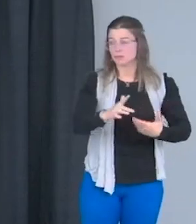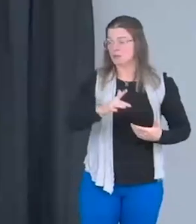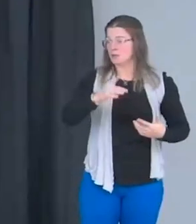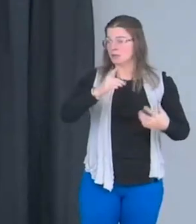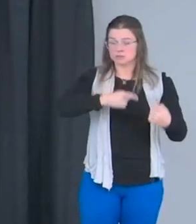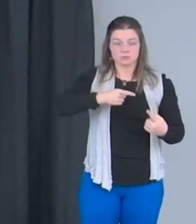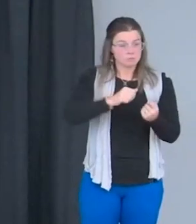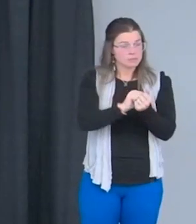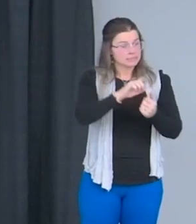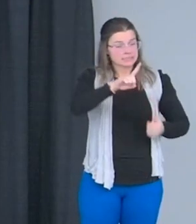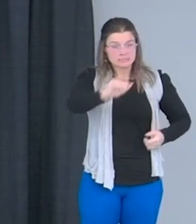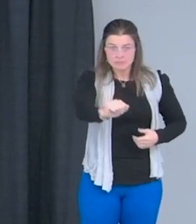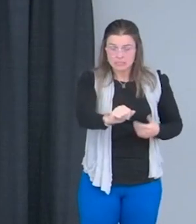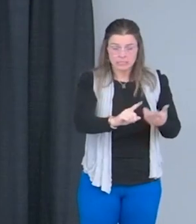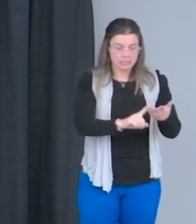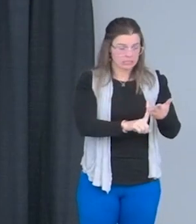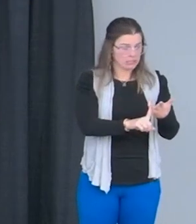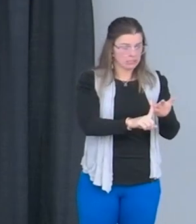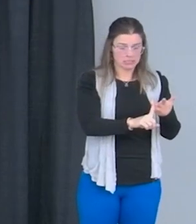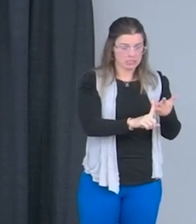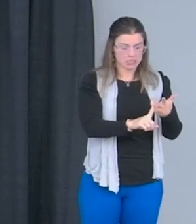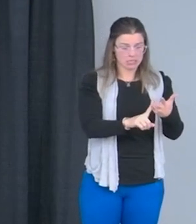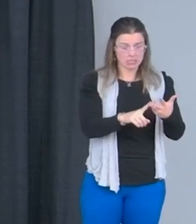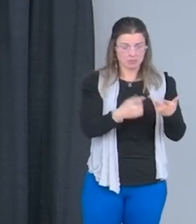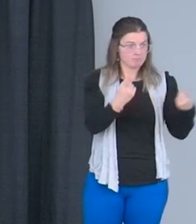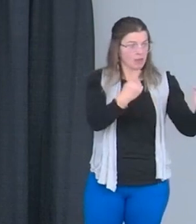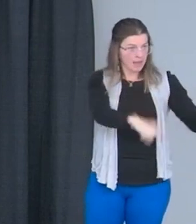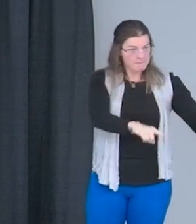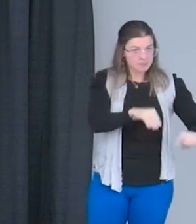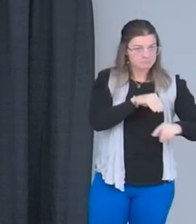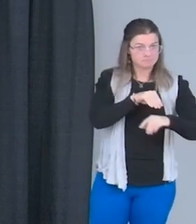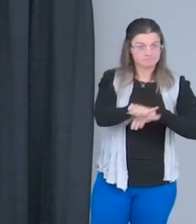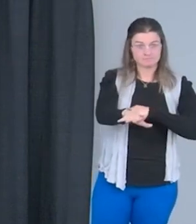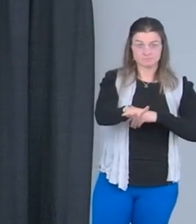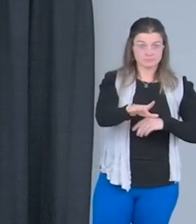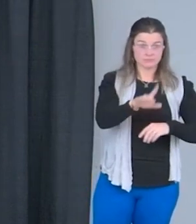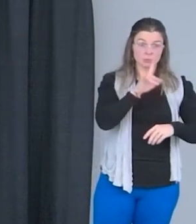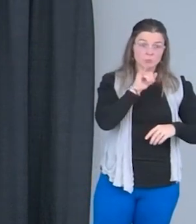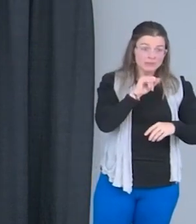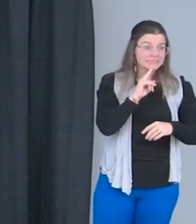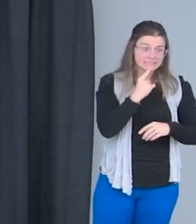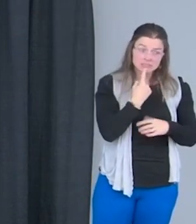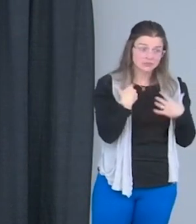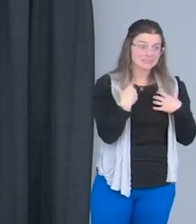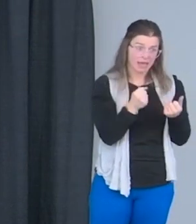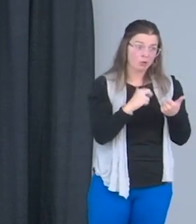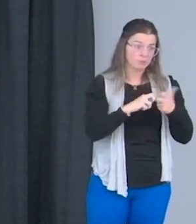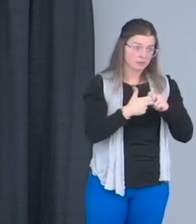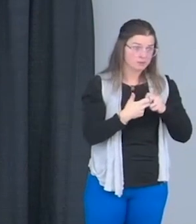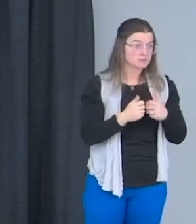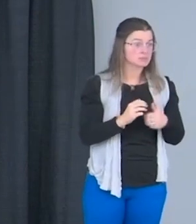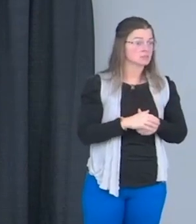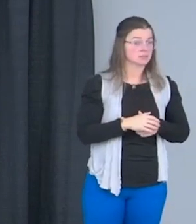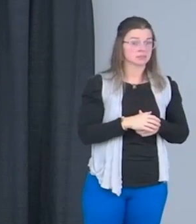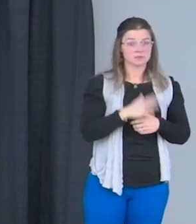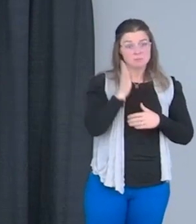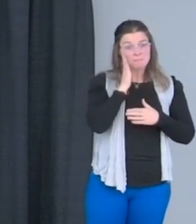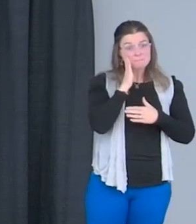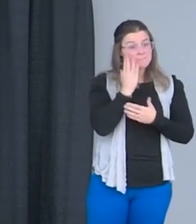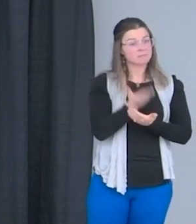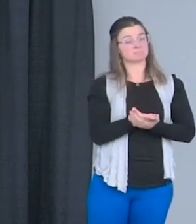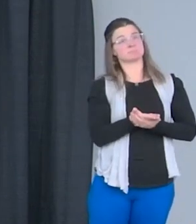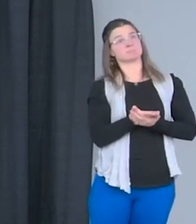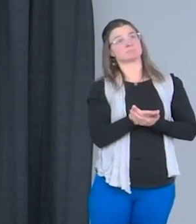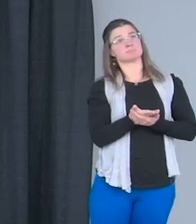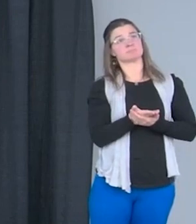disability, it put me on to something. Well, I just had serious health complications. I got on bare rest. was on bare rest for 21